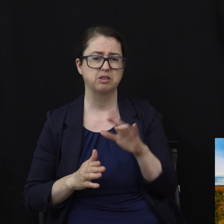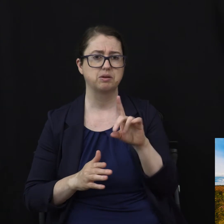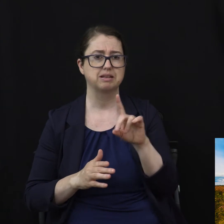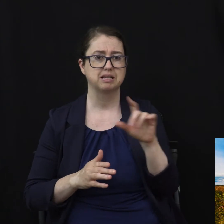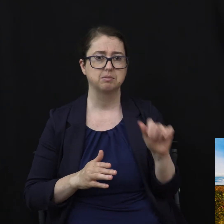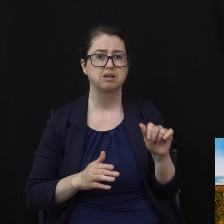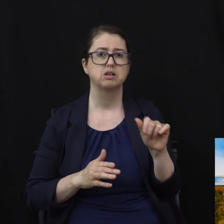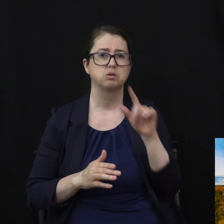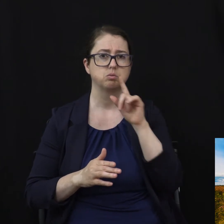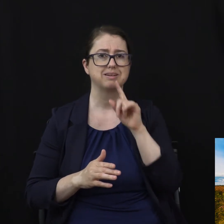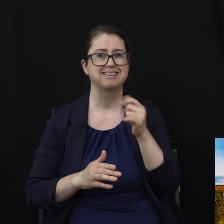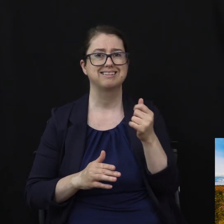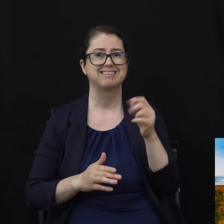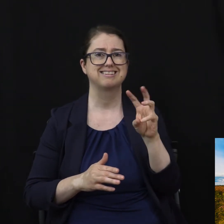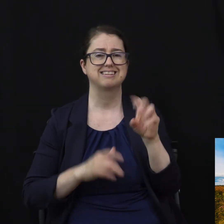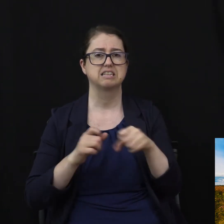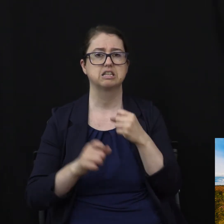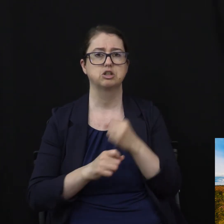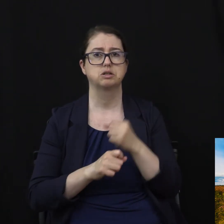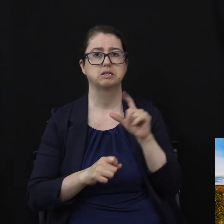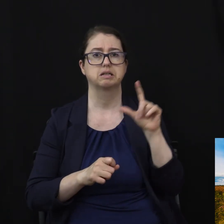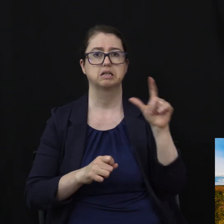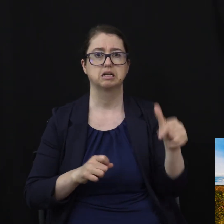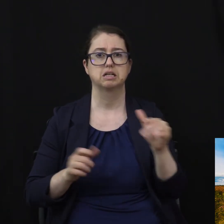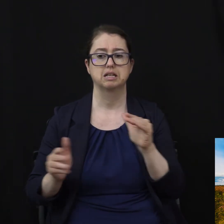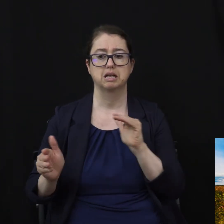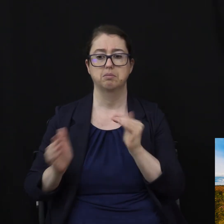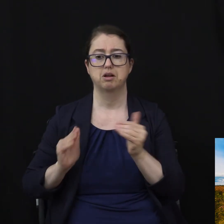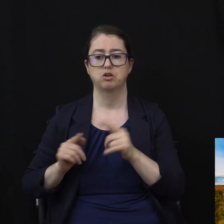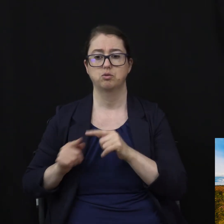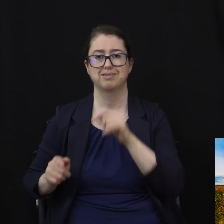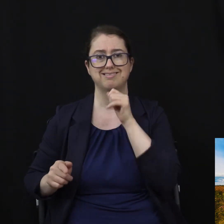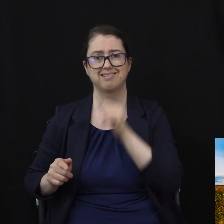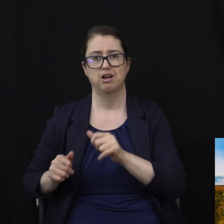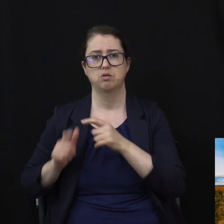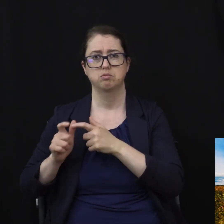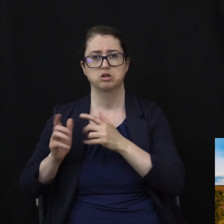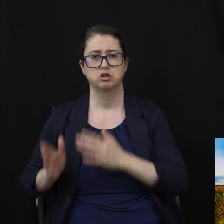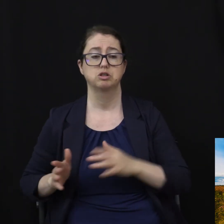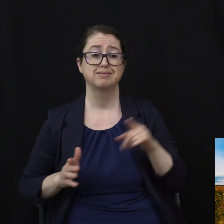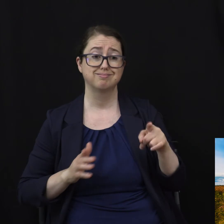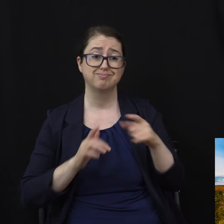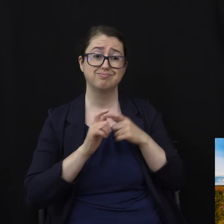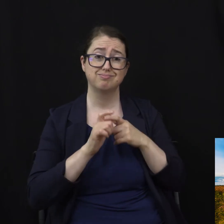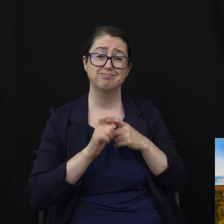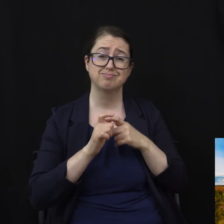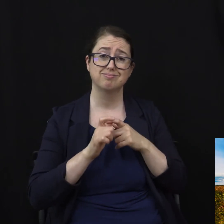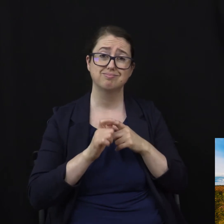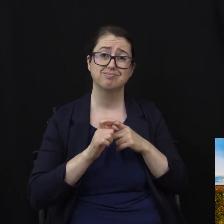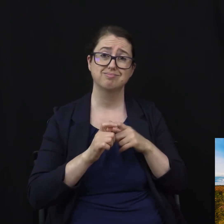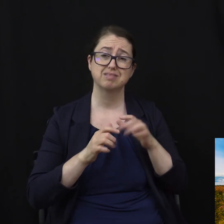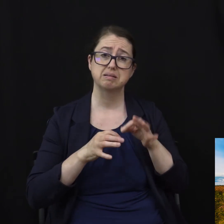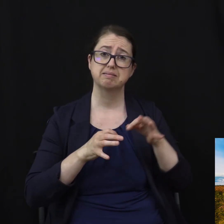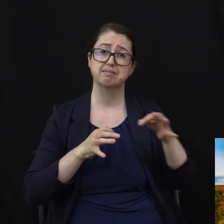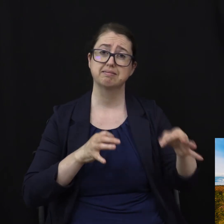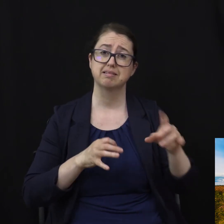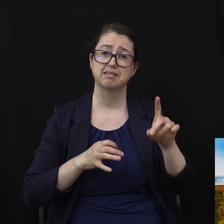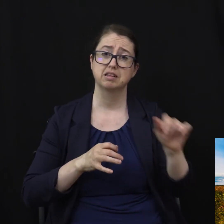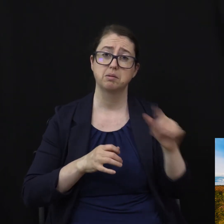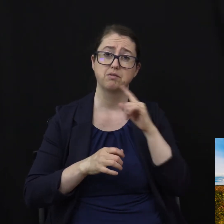years later than the non-runners. Not only did the running delay any disability by 16 years, but those that